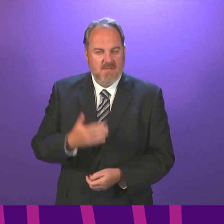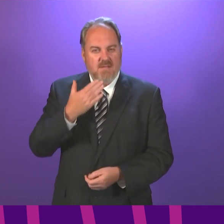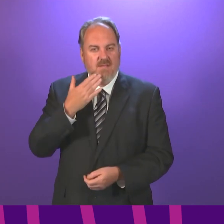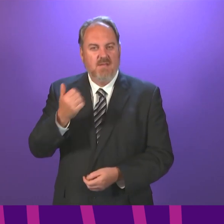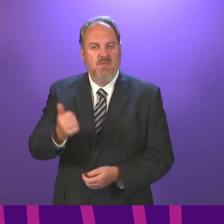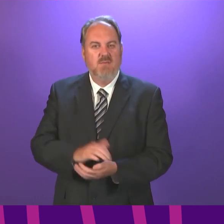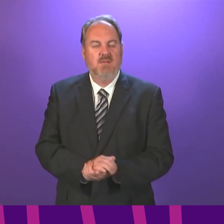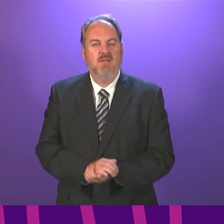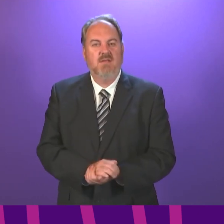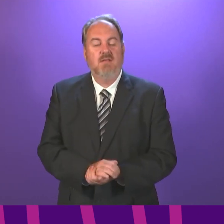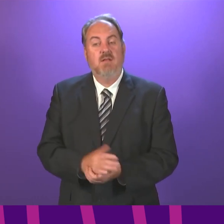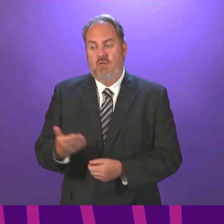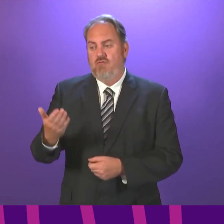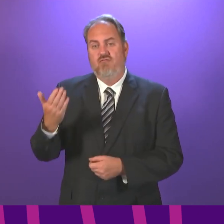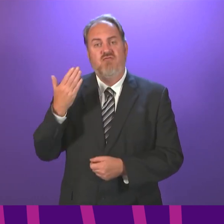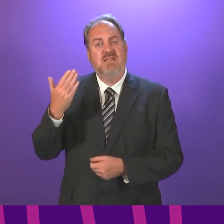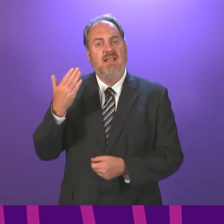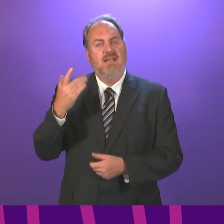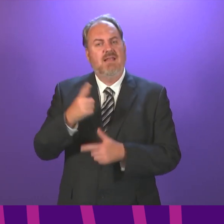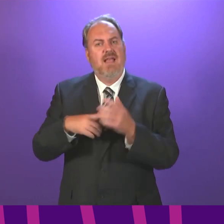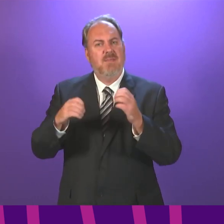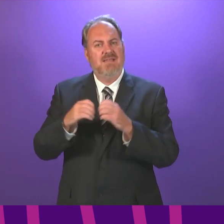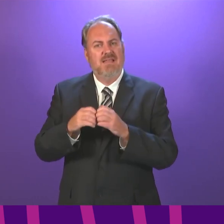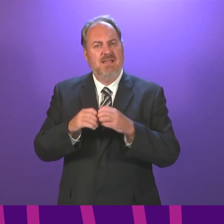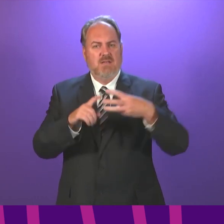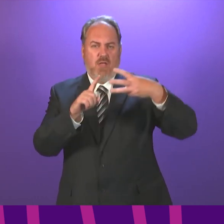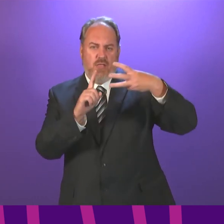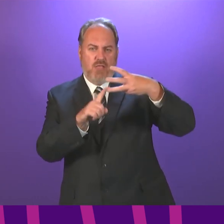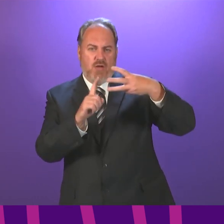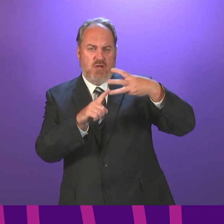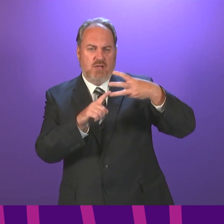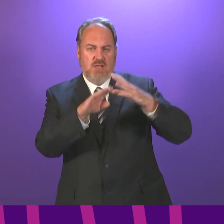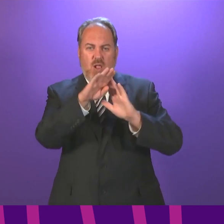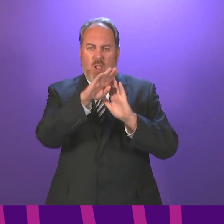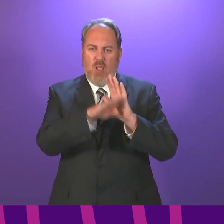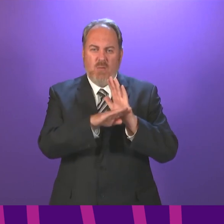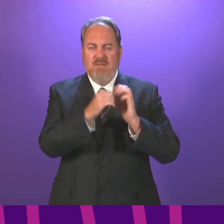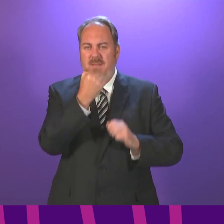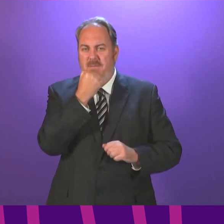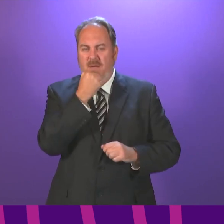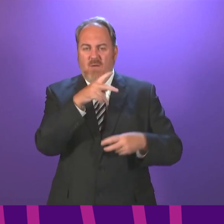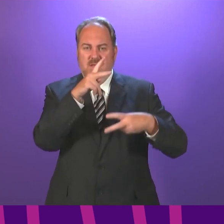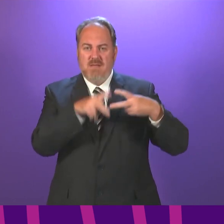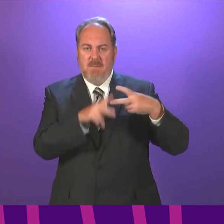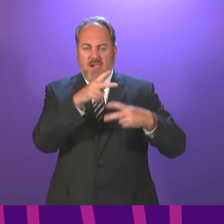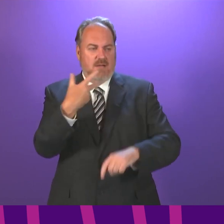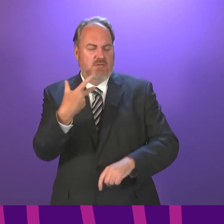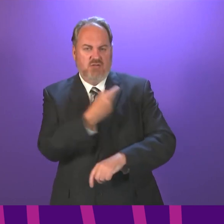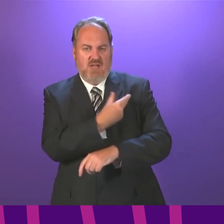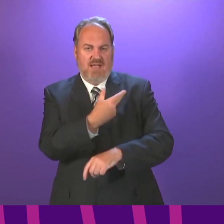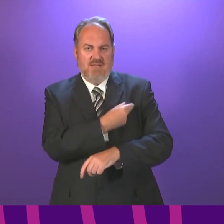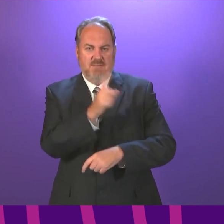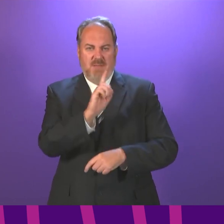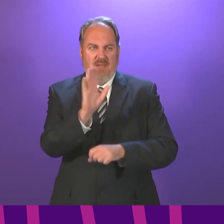it was reported recently that Aberdeen has the third lowest proportion of double jagged people in Scotland. Last week, the NHS